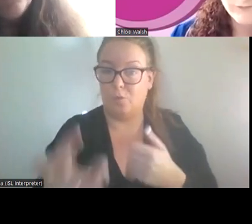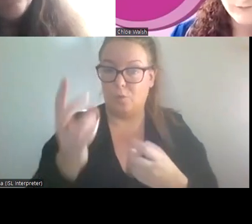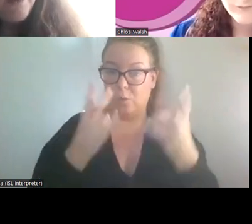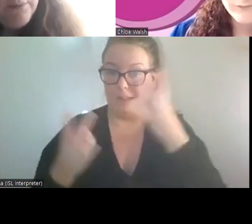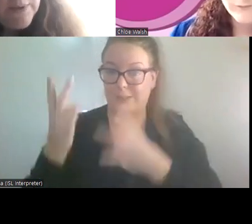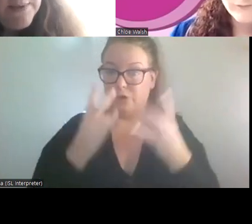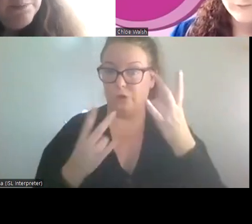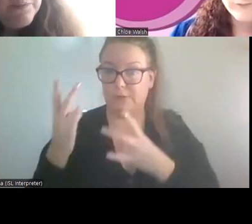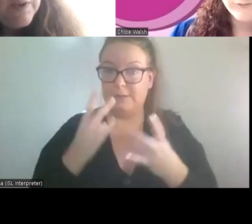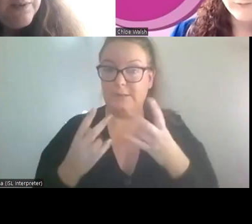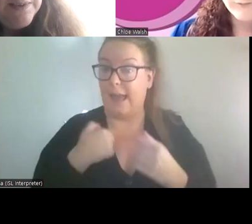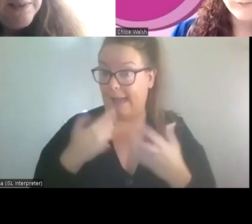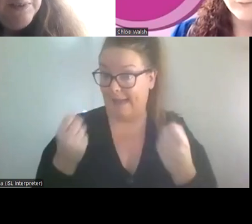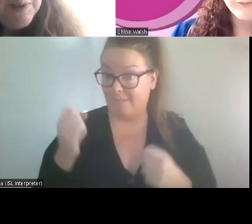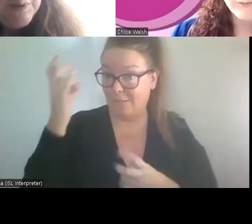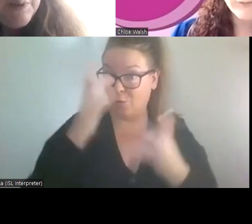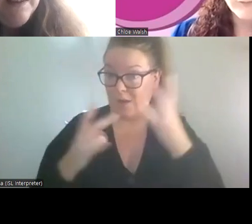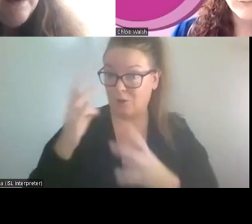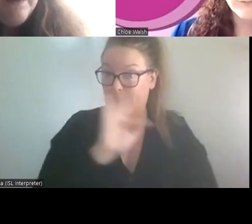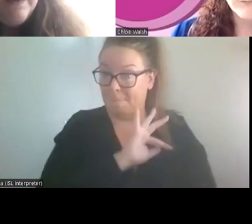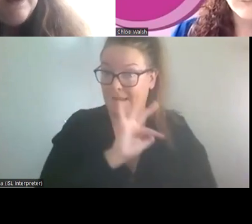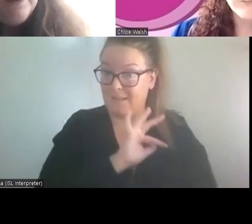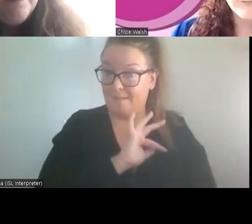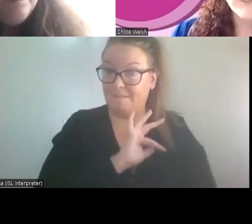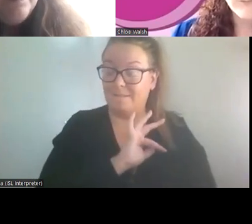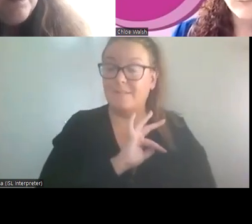you know, I have a question, if that's okay.